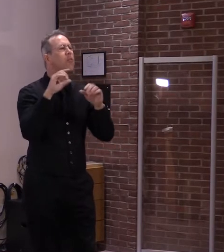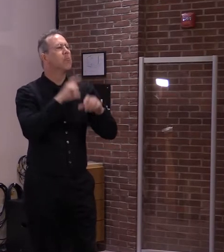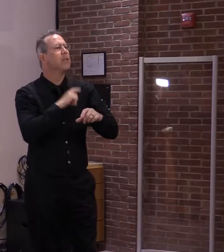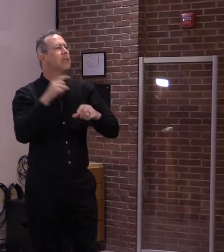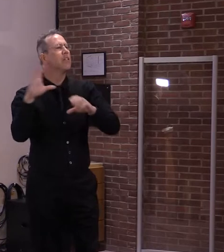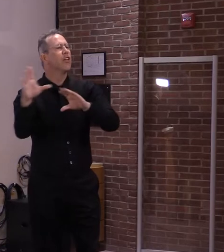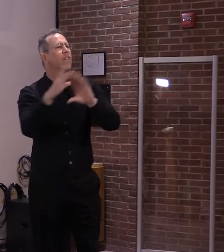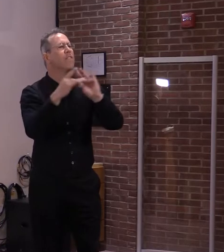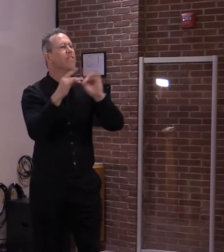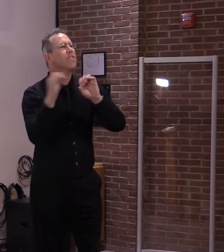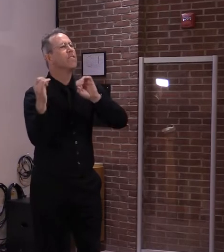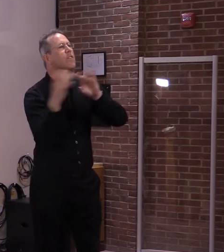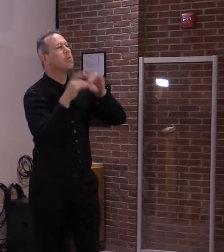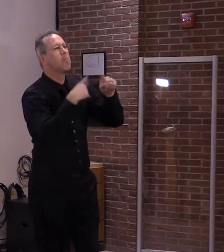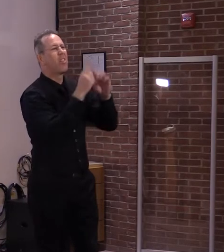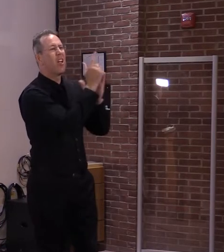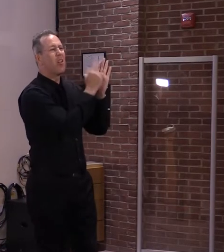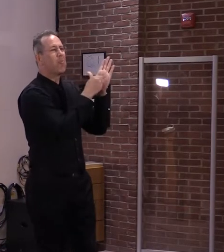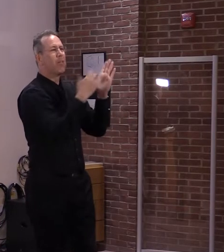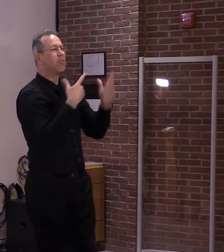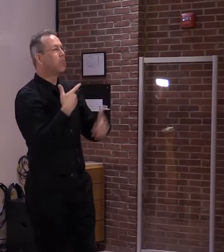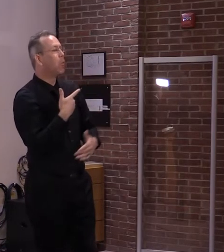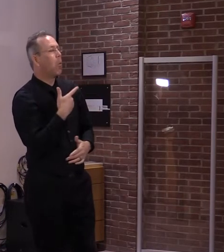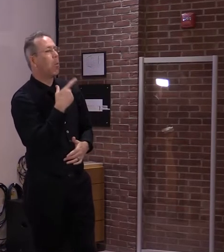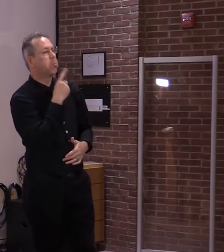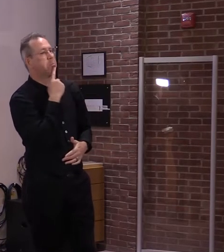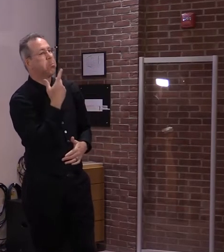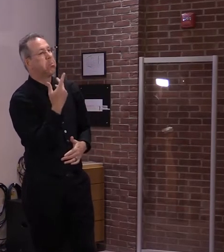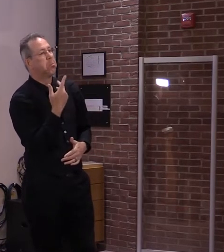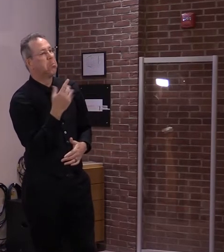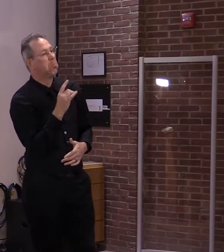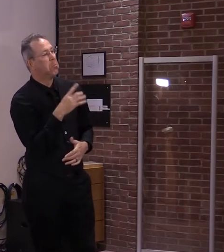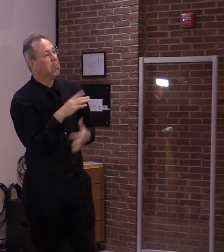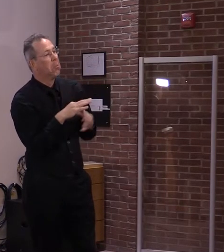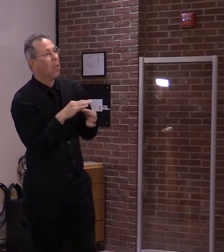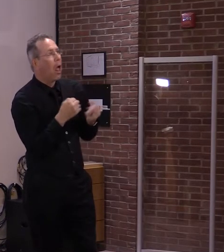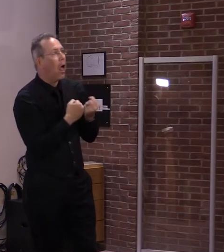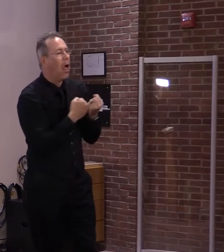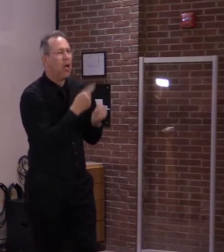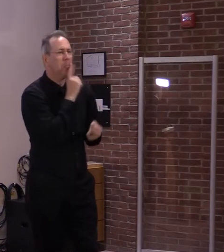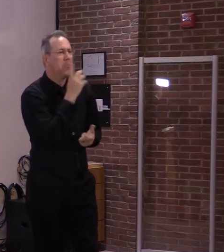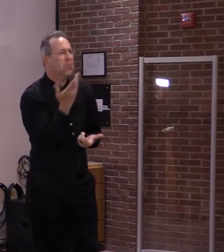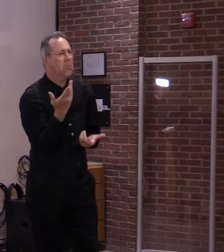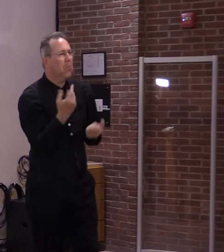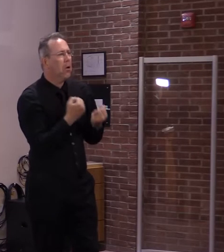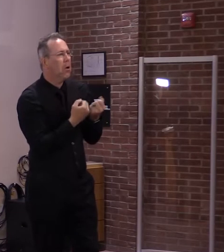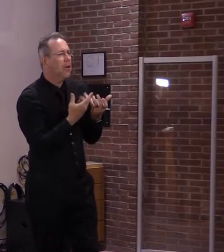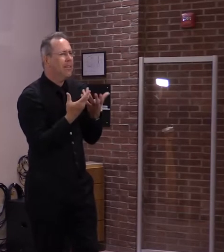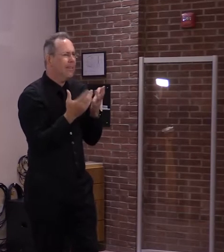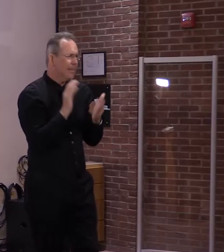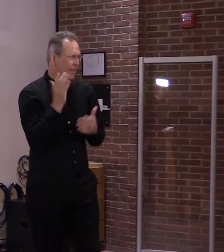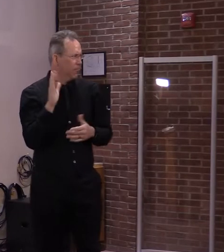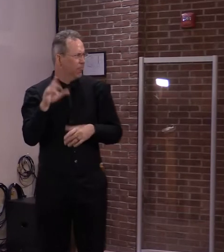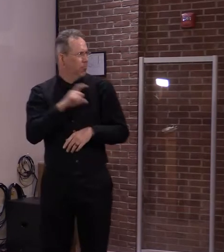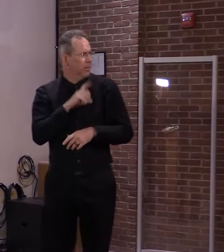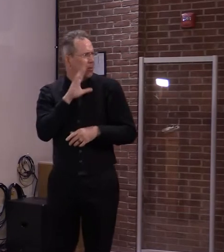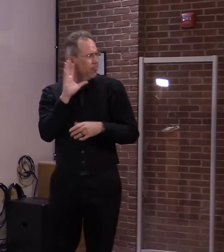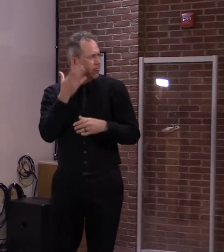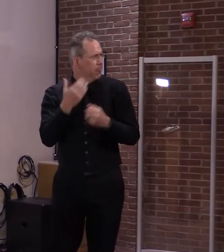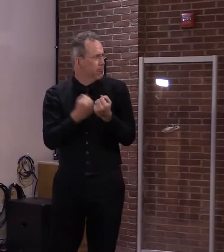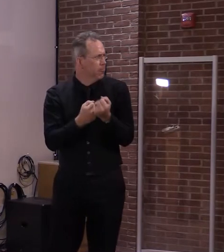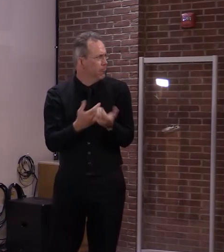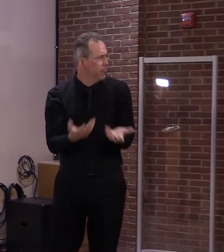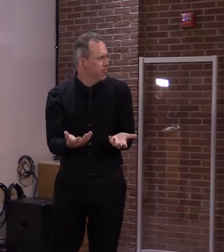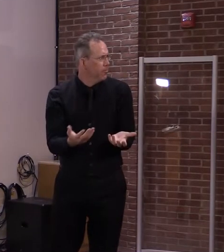that they're now looking at allowing people up to I think it's age 22 to,